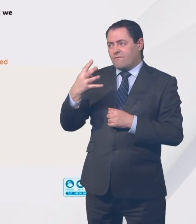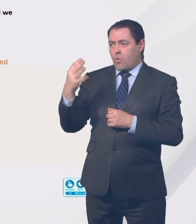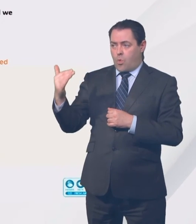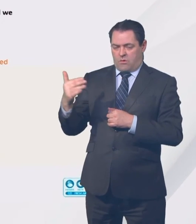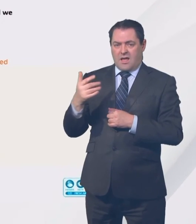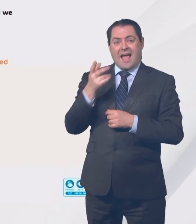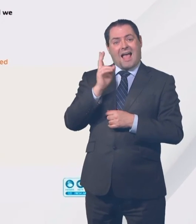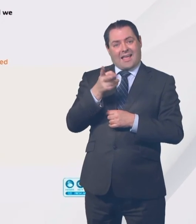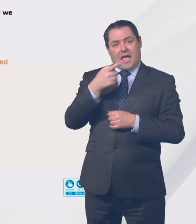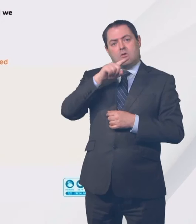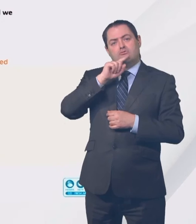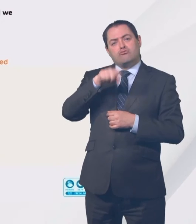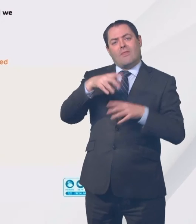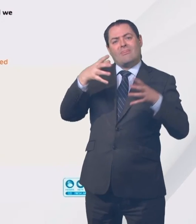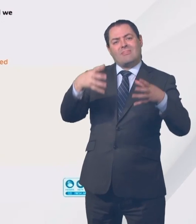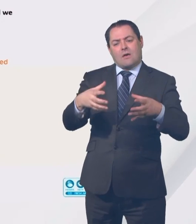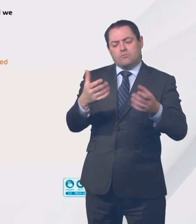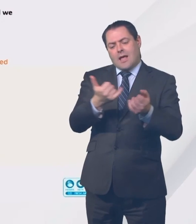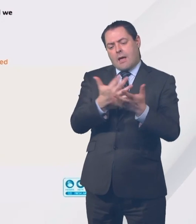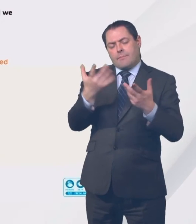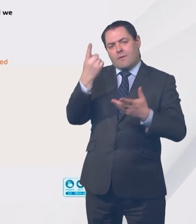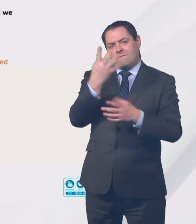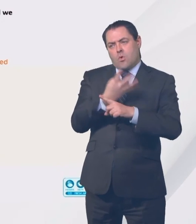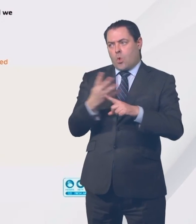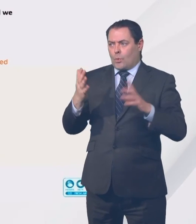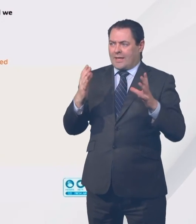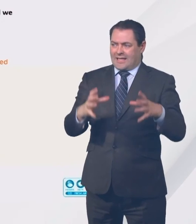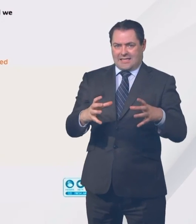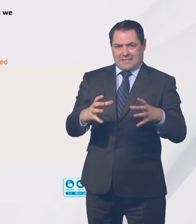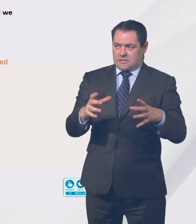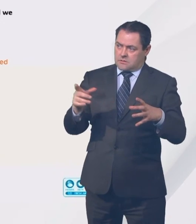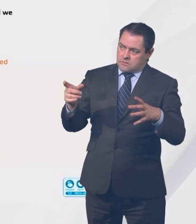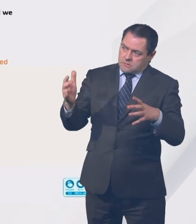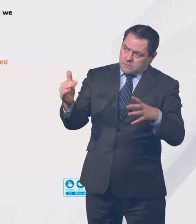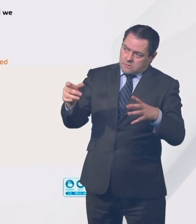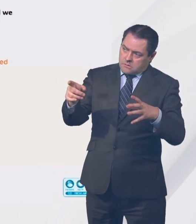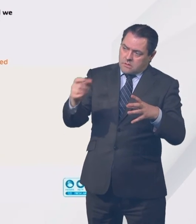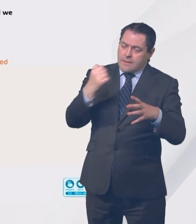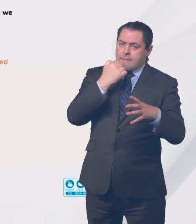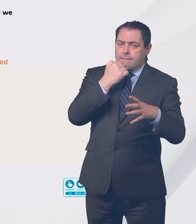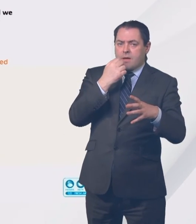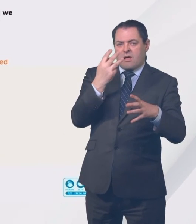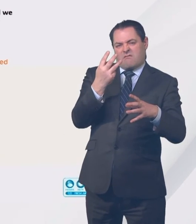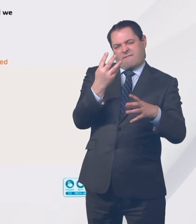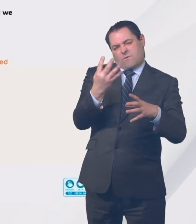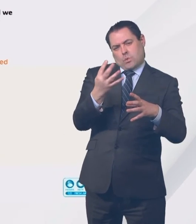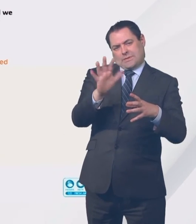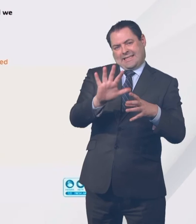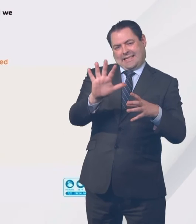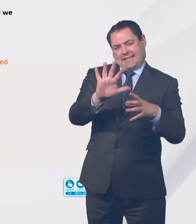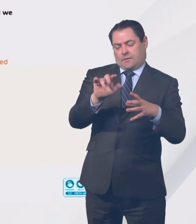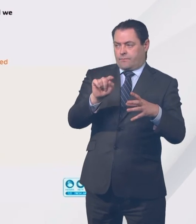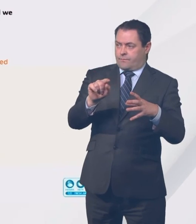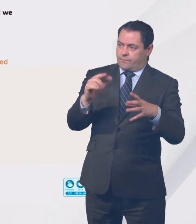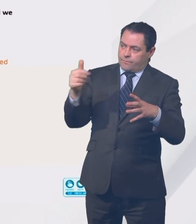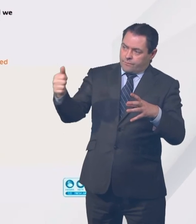,000 people in the community over a month, four-week period, you'd expect roughly 14 people,